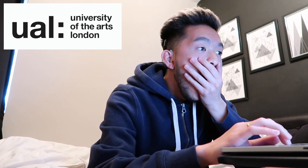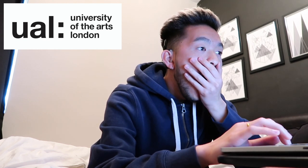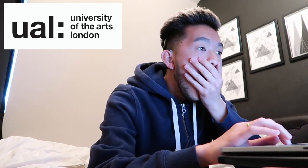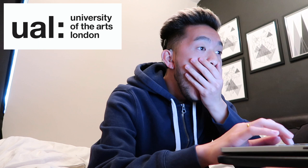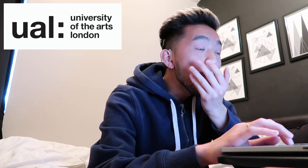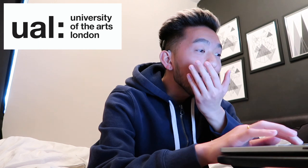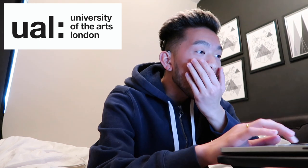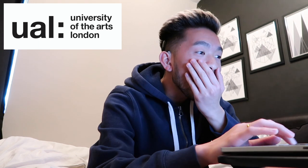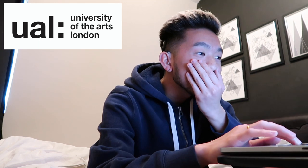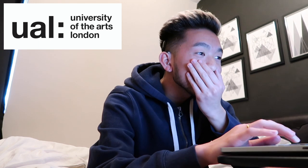Oh my gosh.